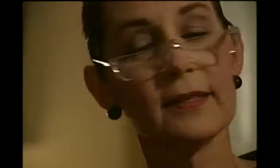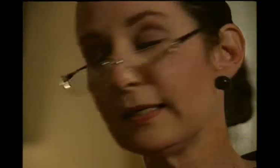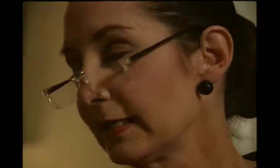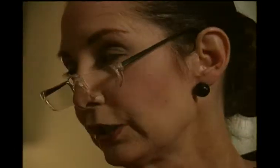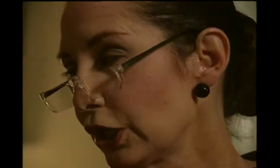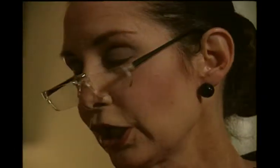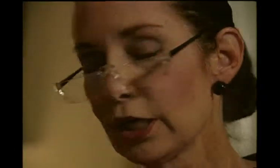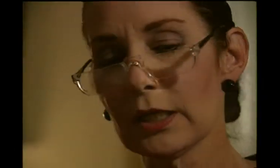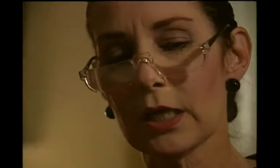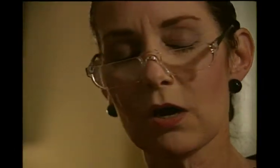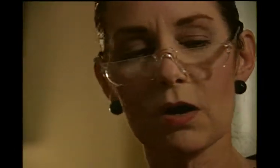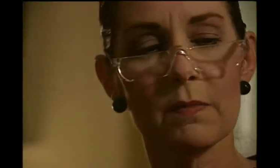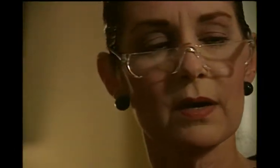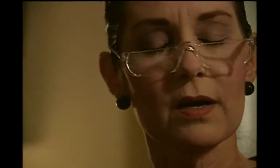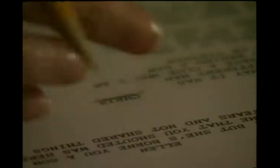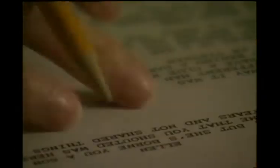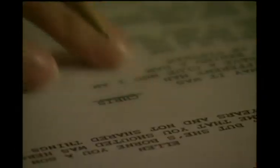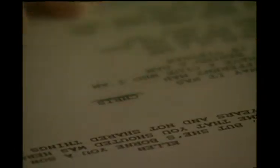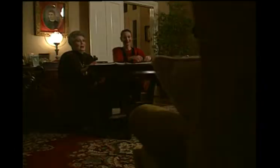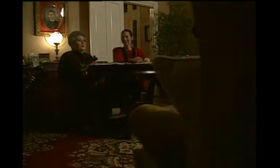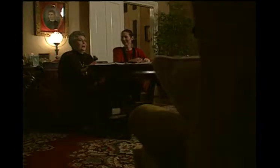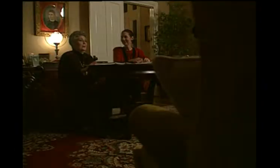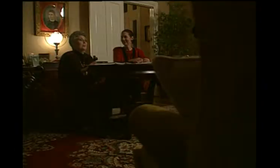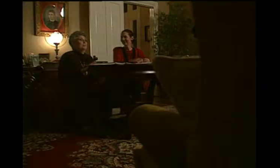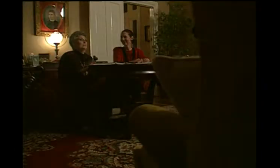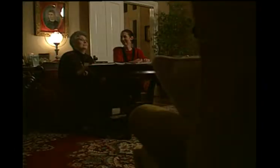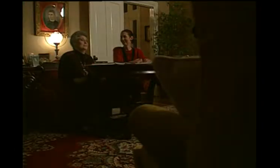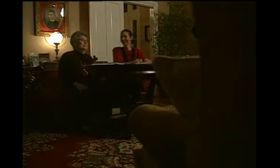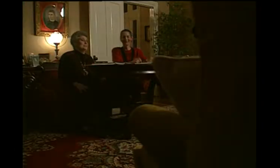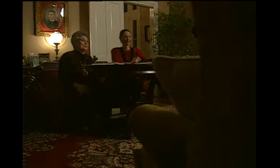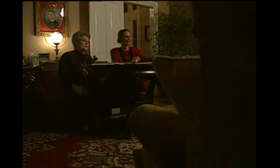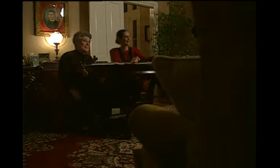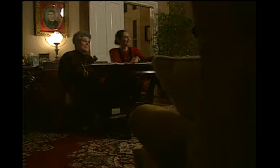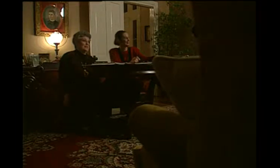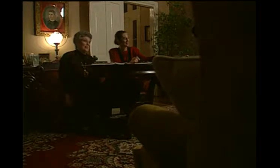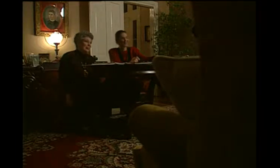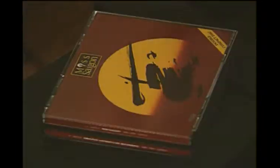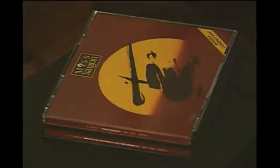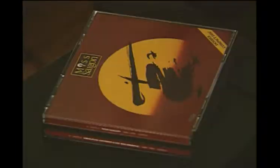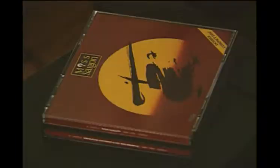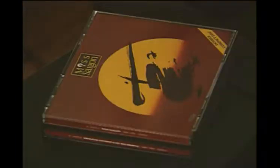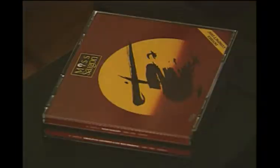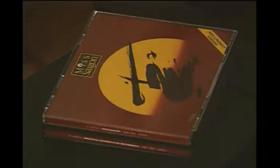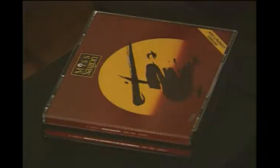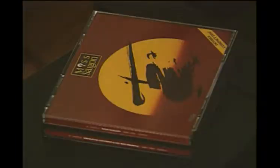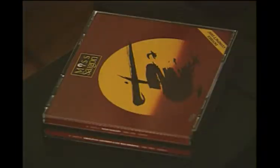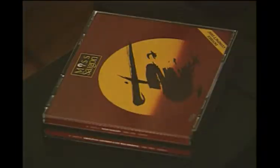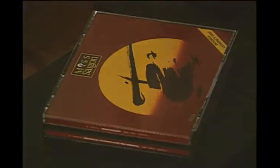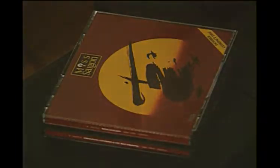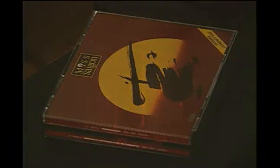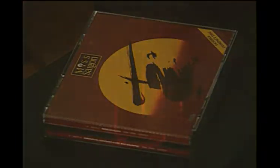The ninja, the karma. And do it. Is it strength, Paul? Does the sun rise in the sky?